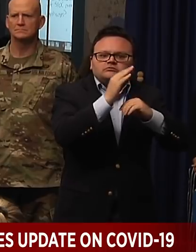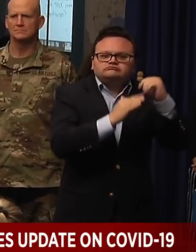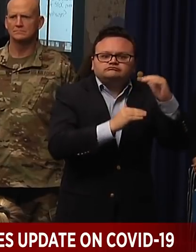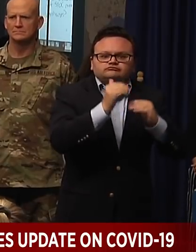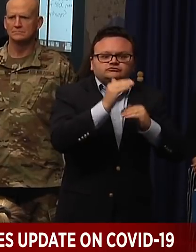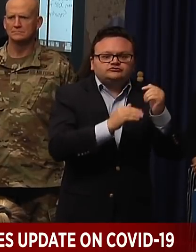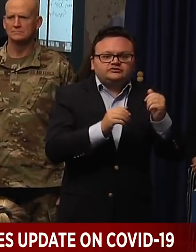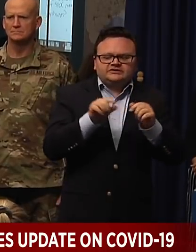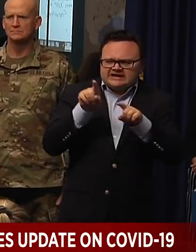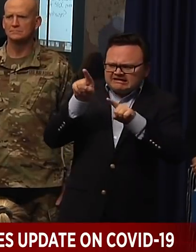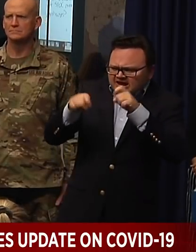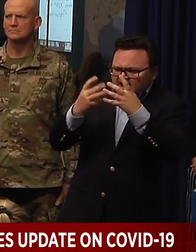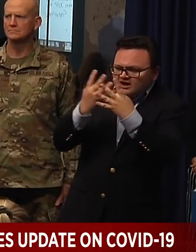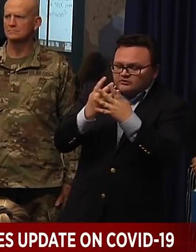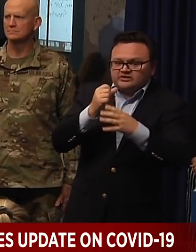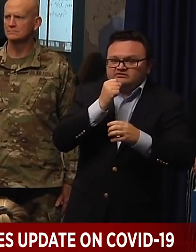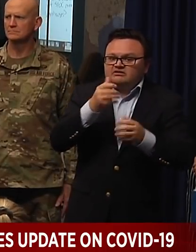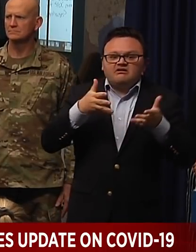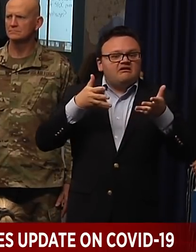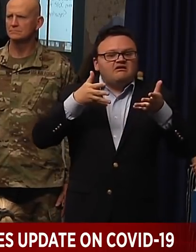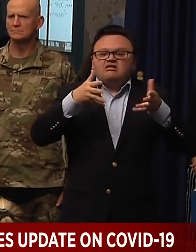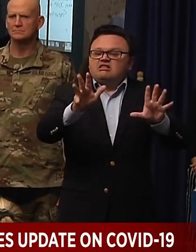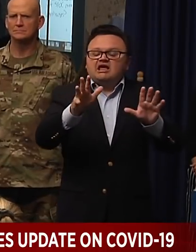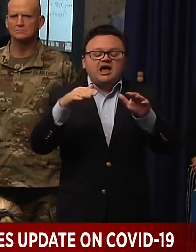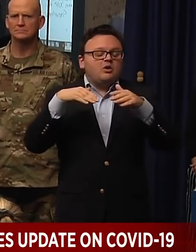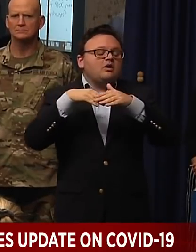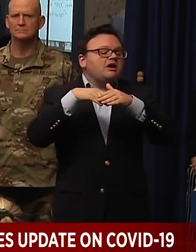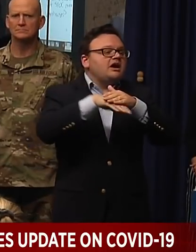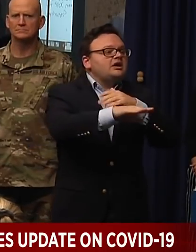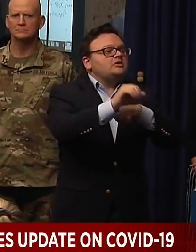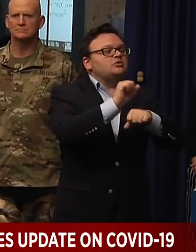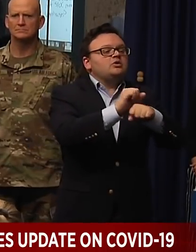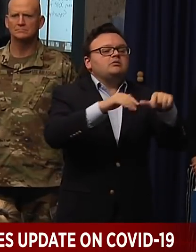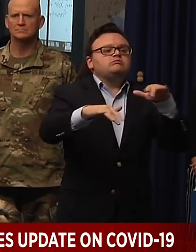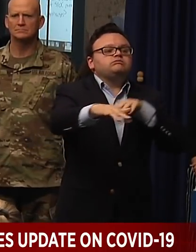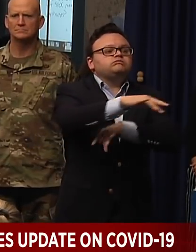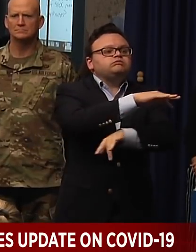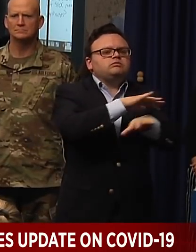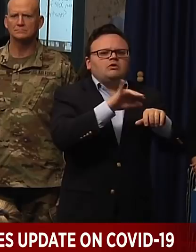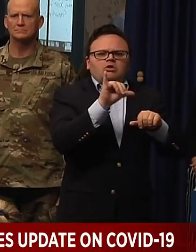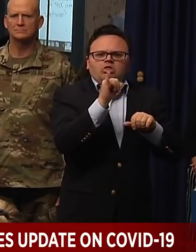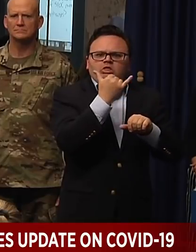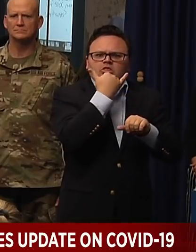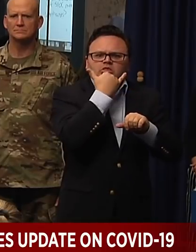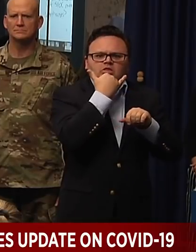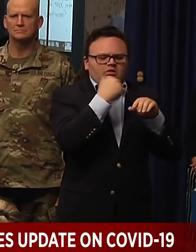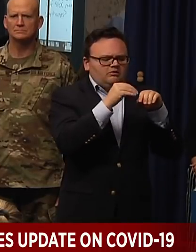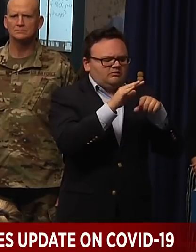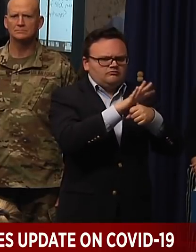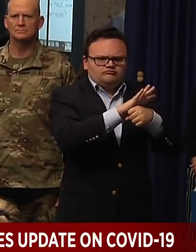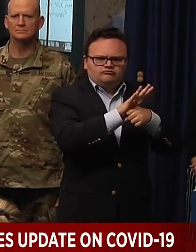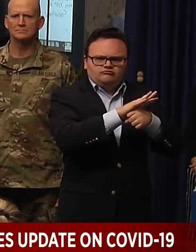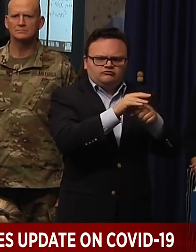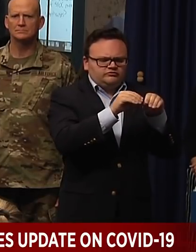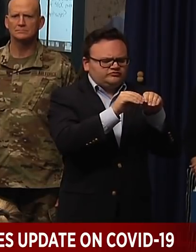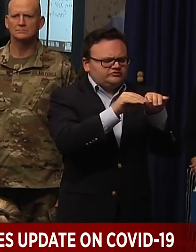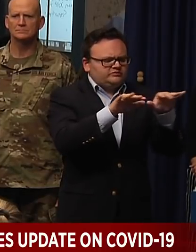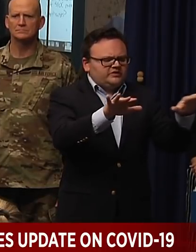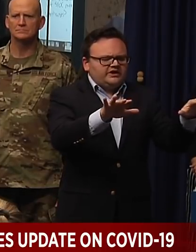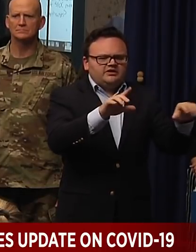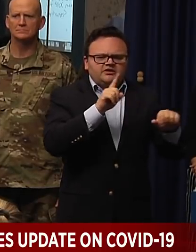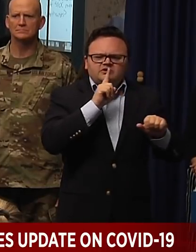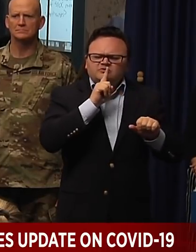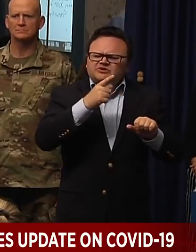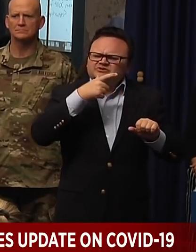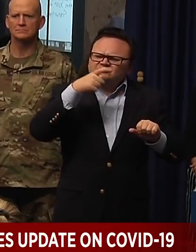work their jobs and mix with the residents unimpeded. That is exactly what you are not